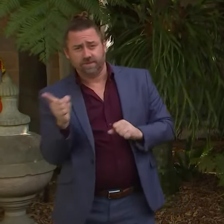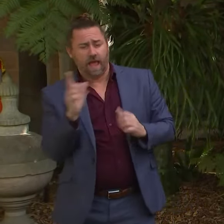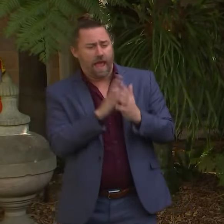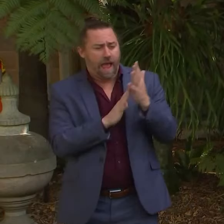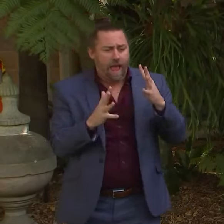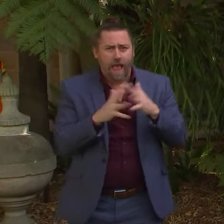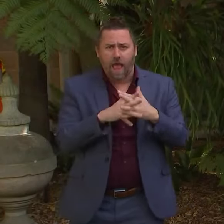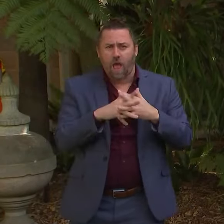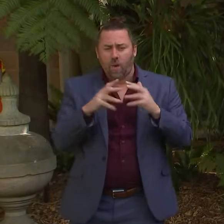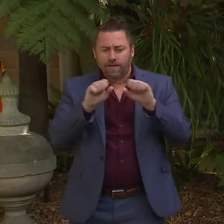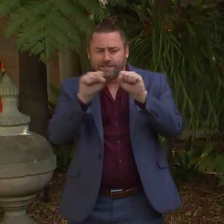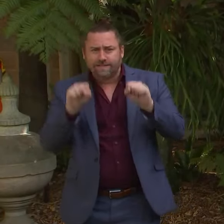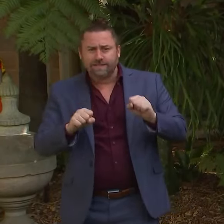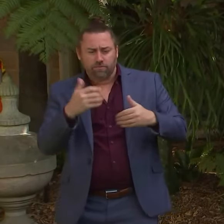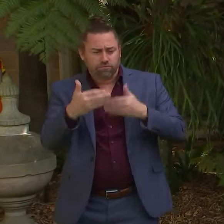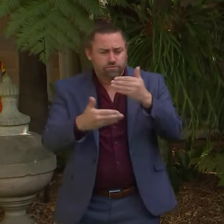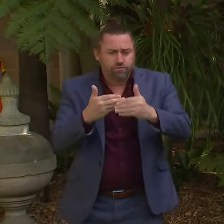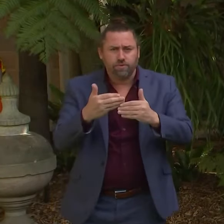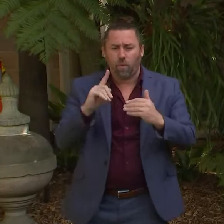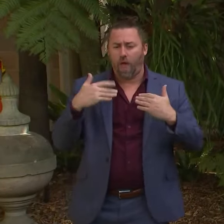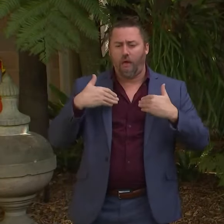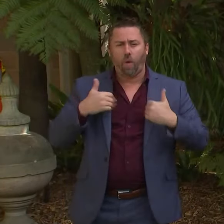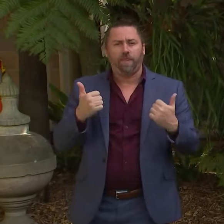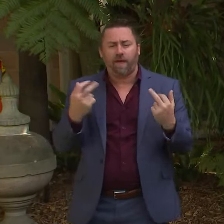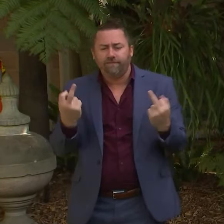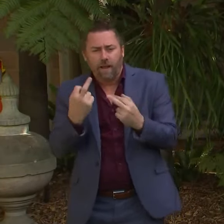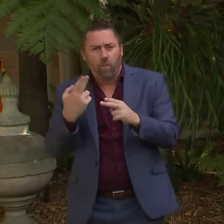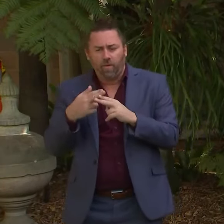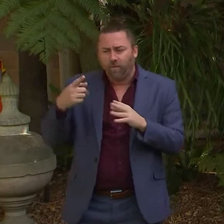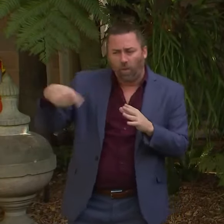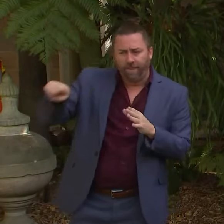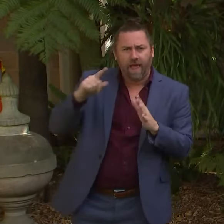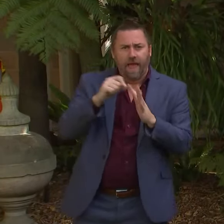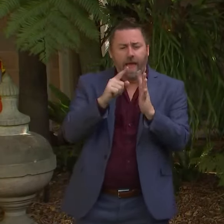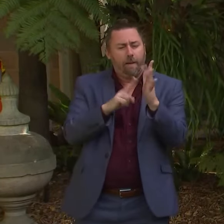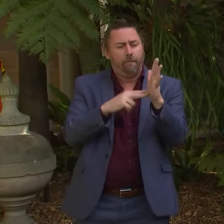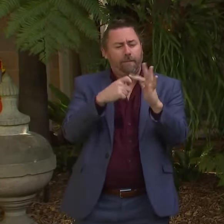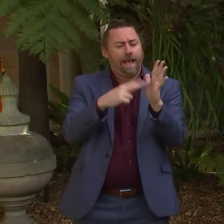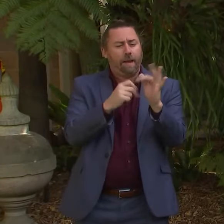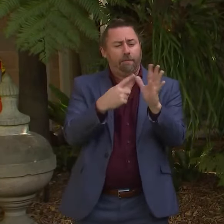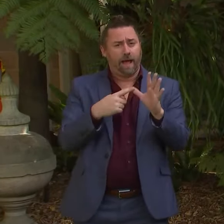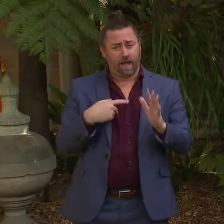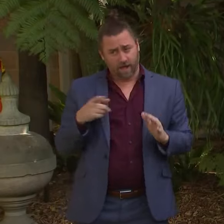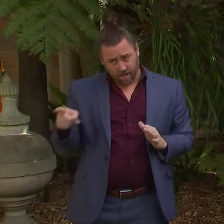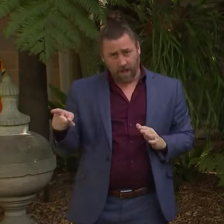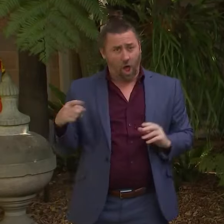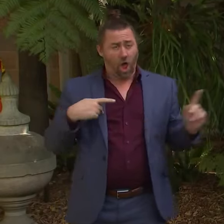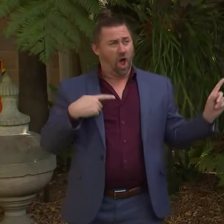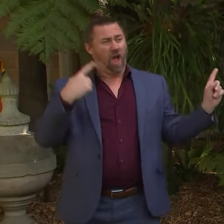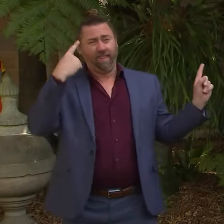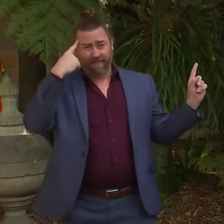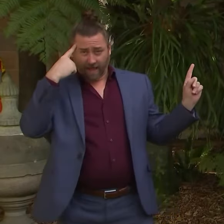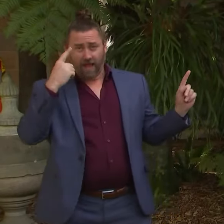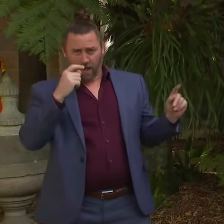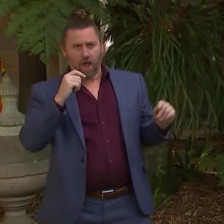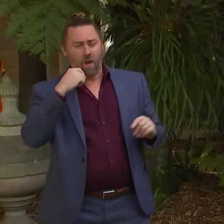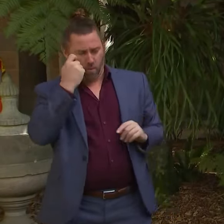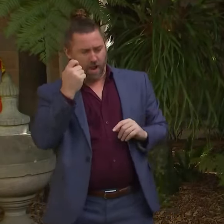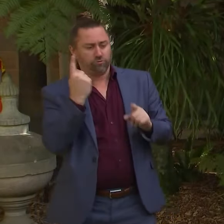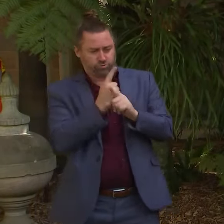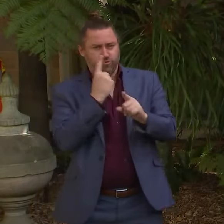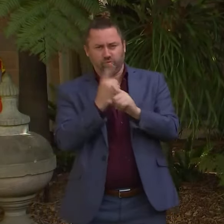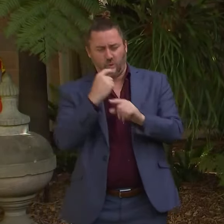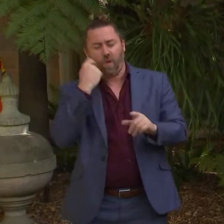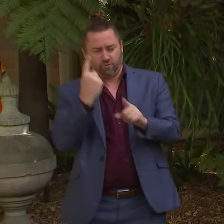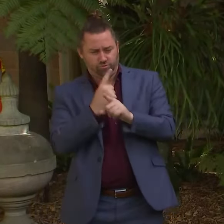run, what health services are going to be available, all of those sorts of things. I consider Pencan Bar as a bit of a hypothetical right now. Um, you